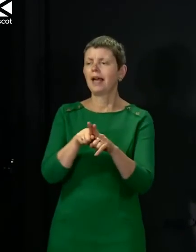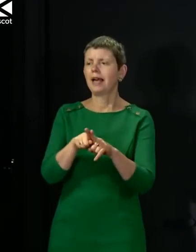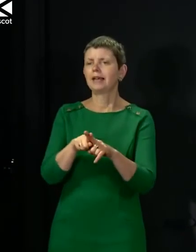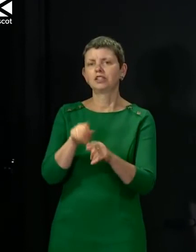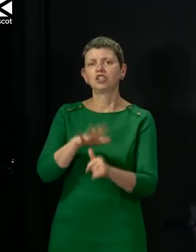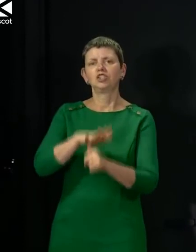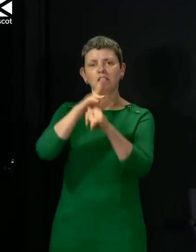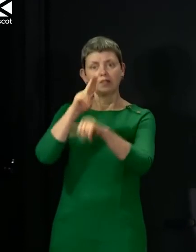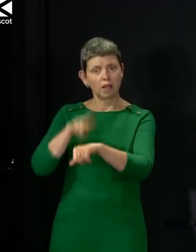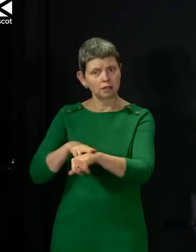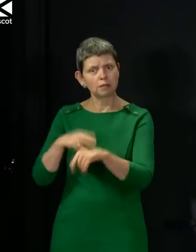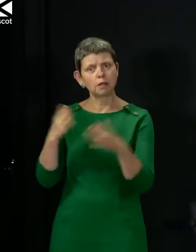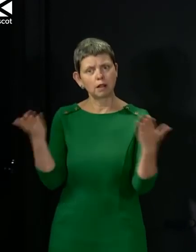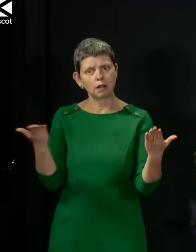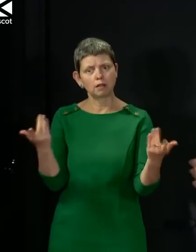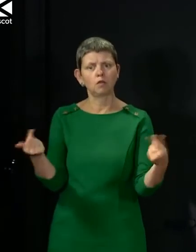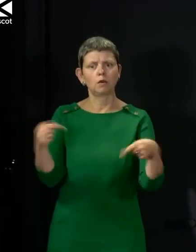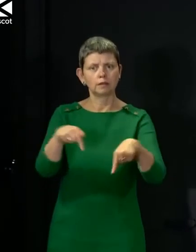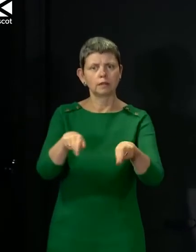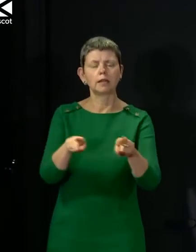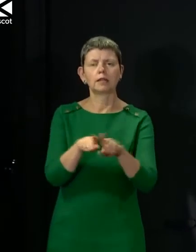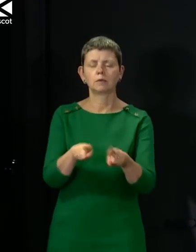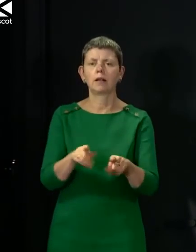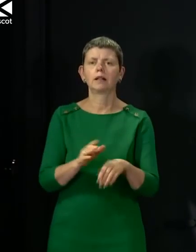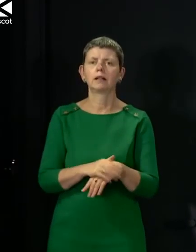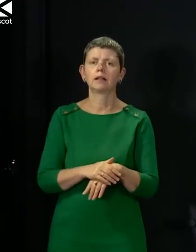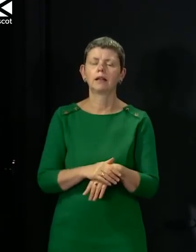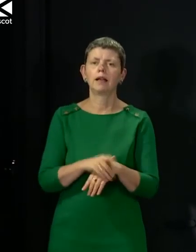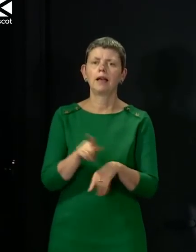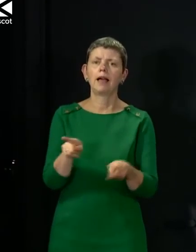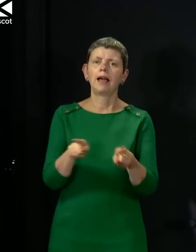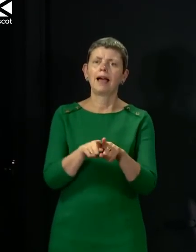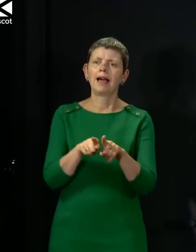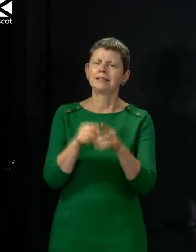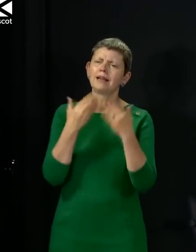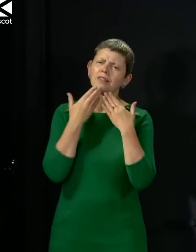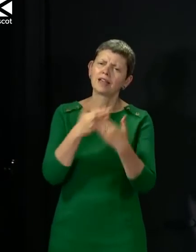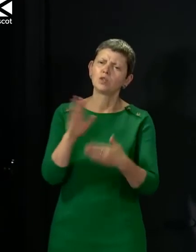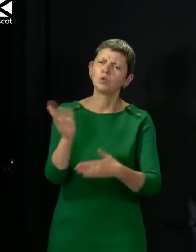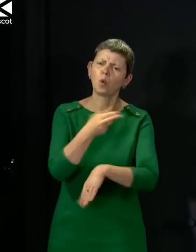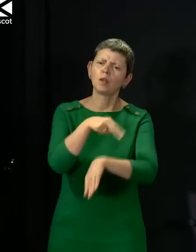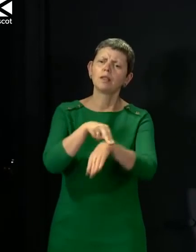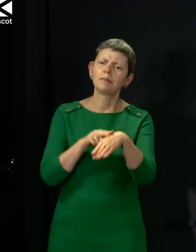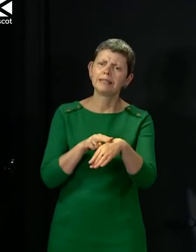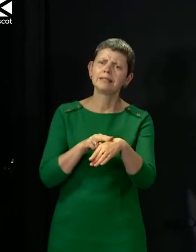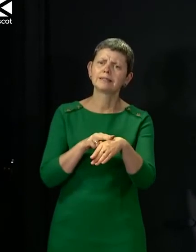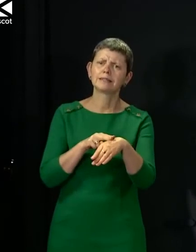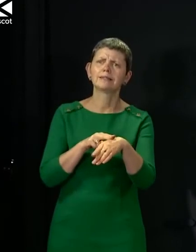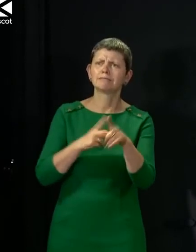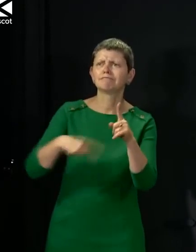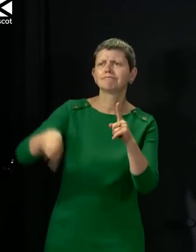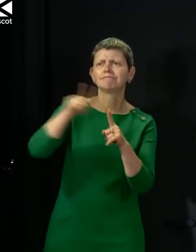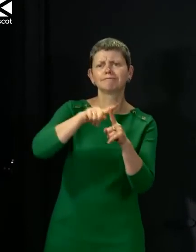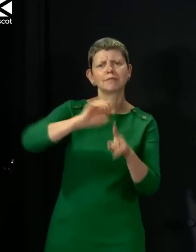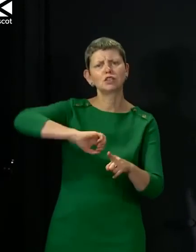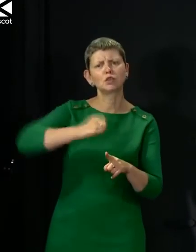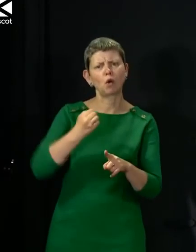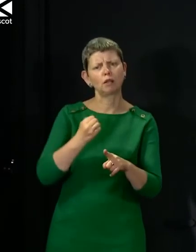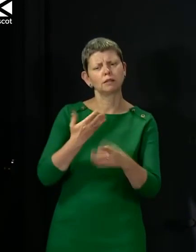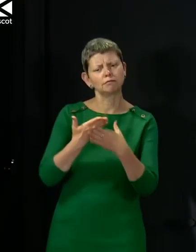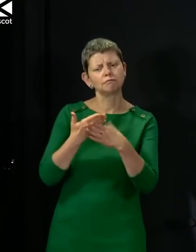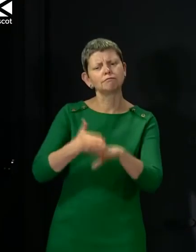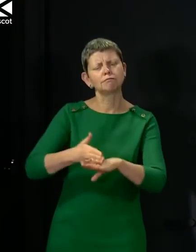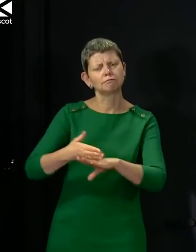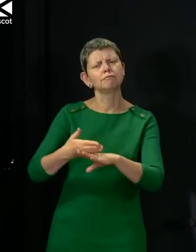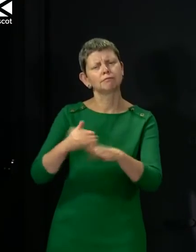particular to the Chief Constable for joining us today and again let me just repeat my thanks to police officers and staff the length and breadth of the country who are doing a really